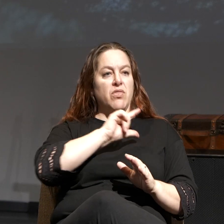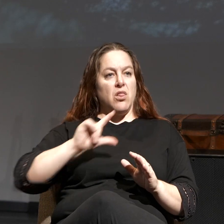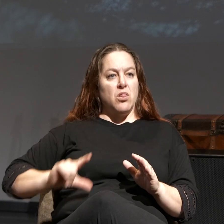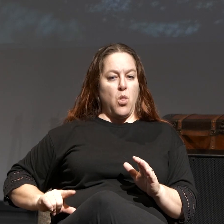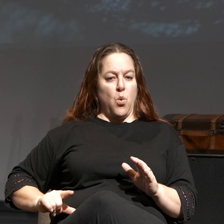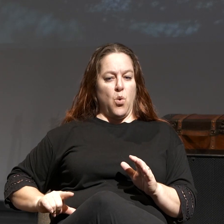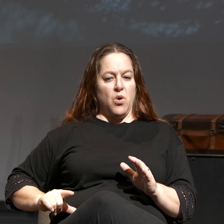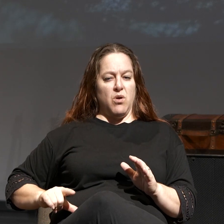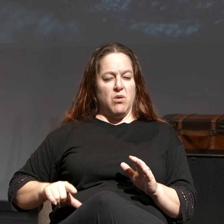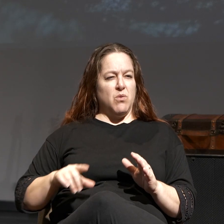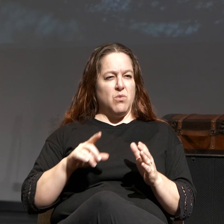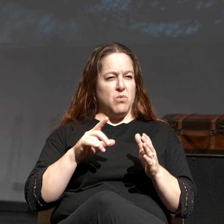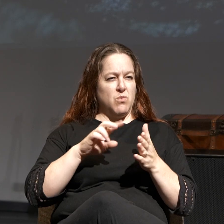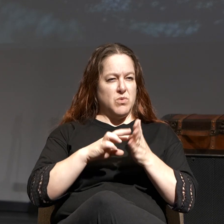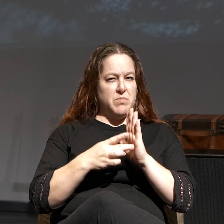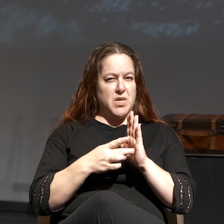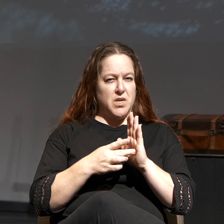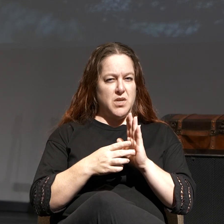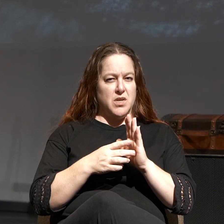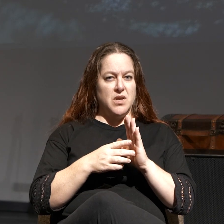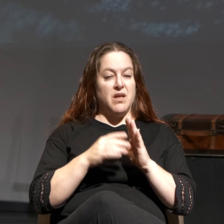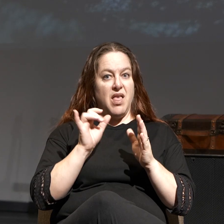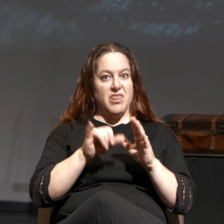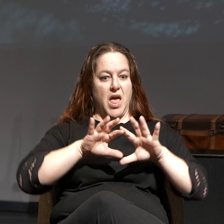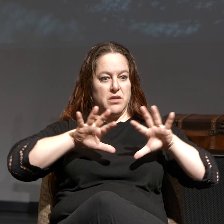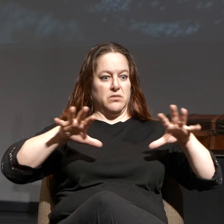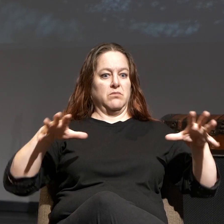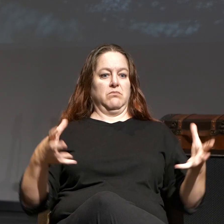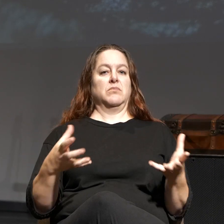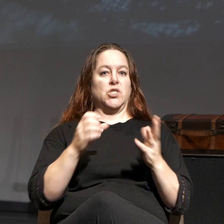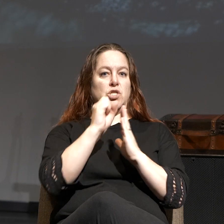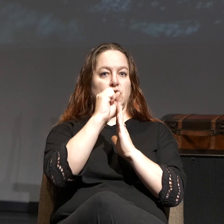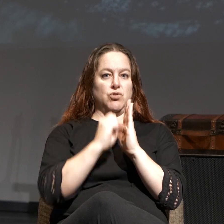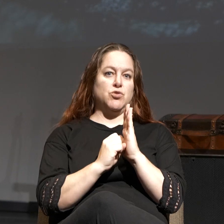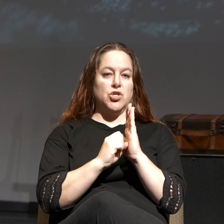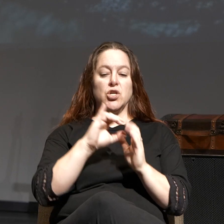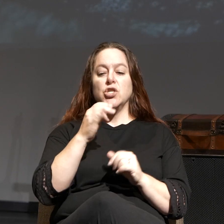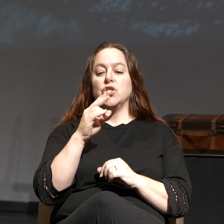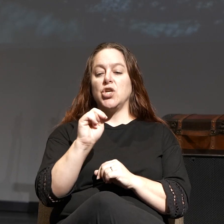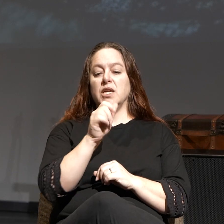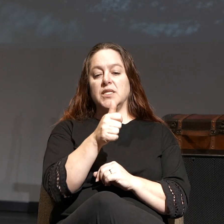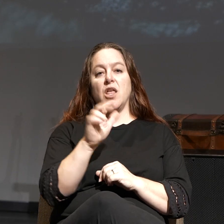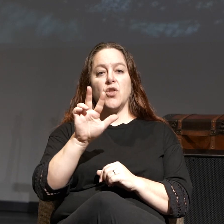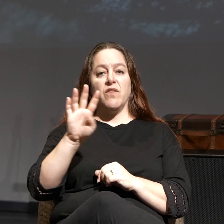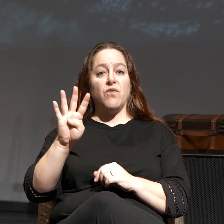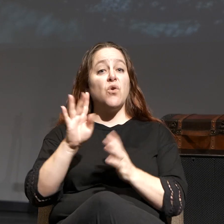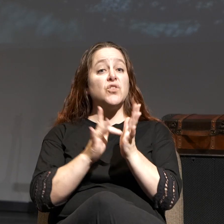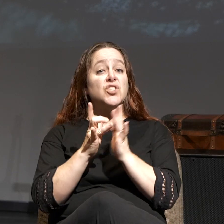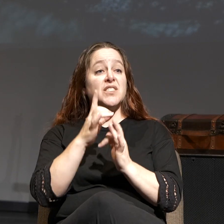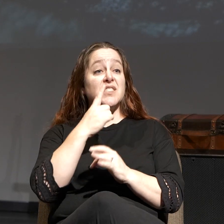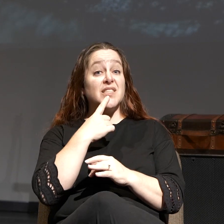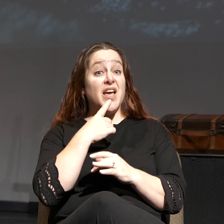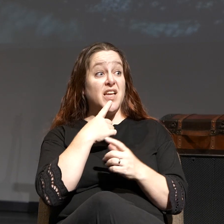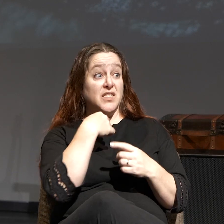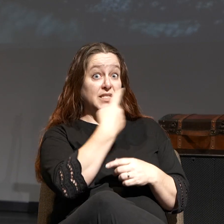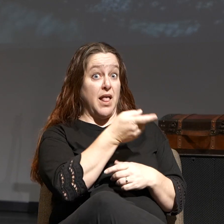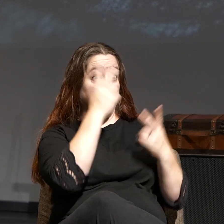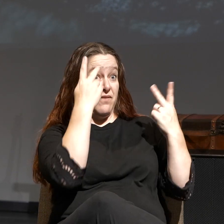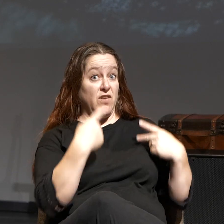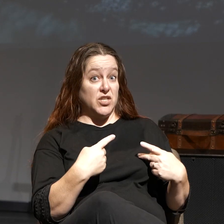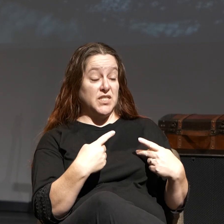What is he talking about here? Well, he's talking about the whole of Scripture. John 10, 34, Jesus said to the Pharisees,